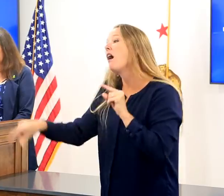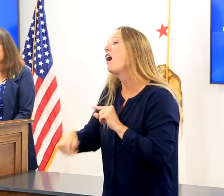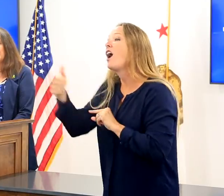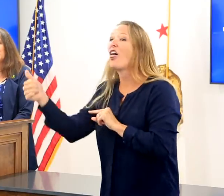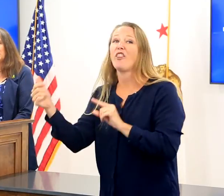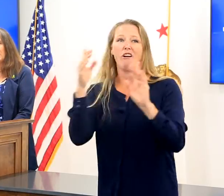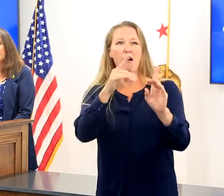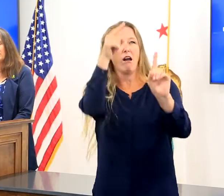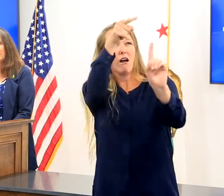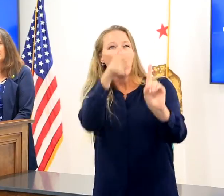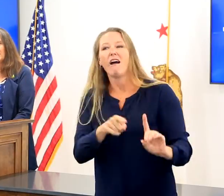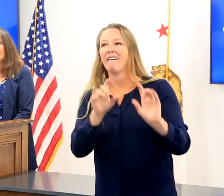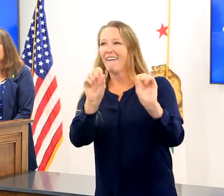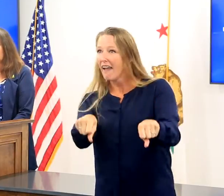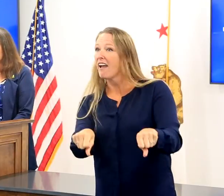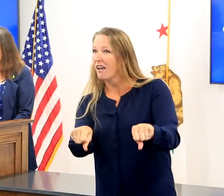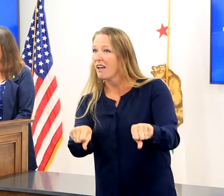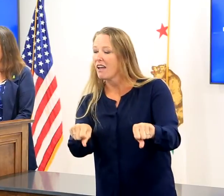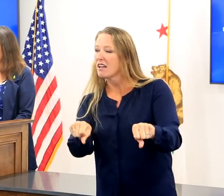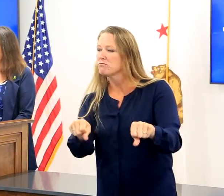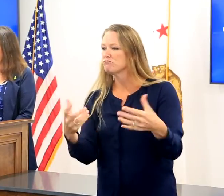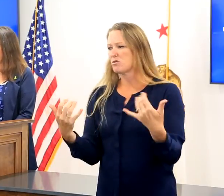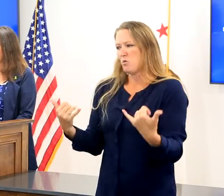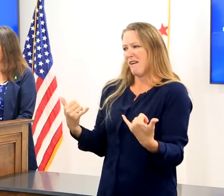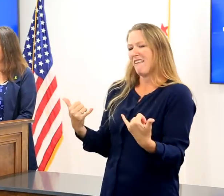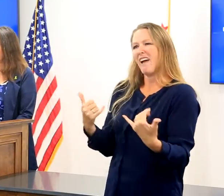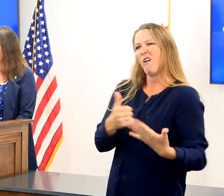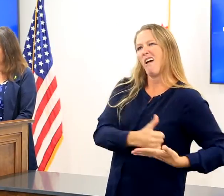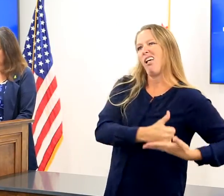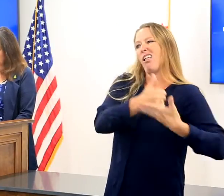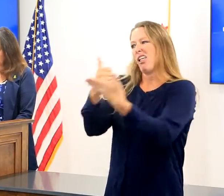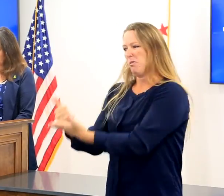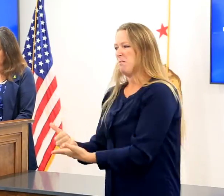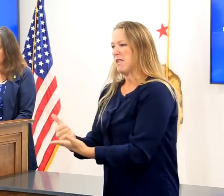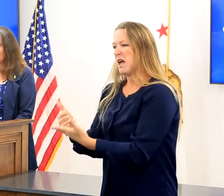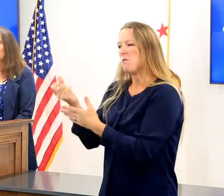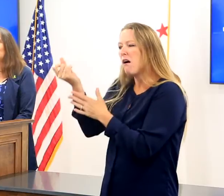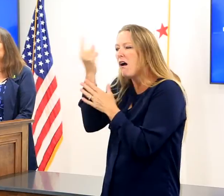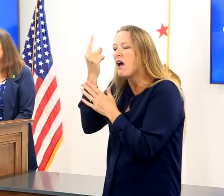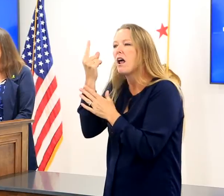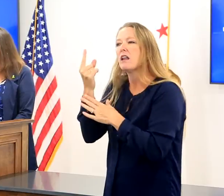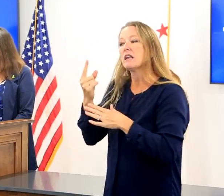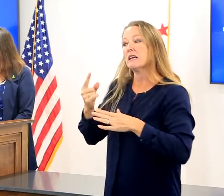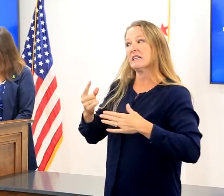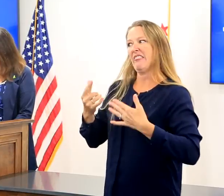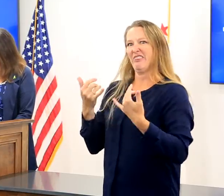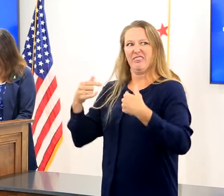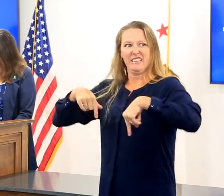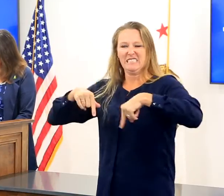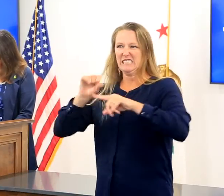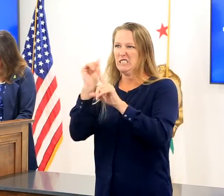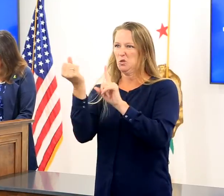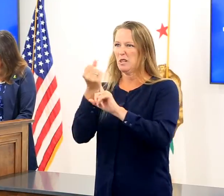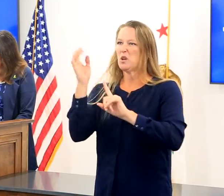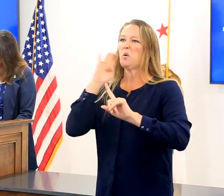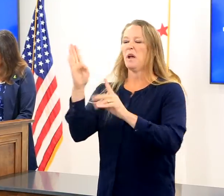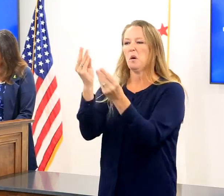the young people in your life that this time will pass. I'm not sure when, but it will.